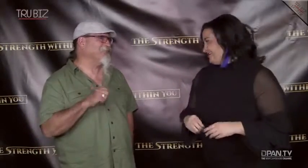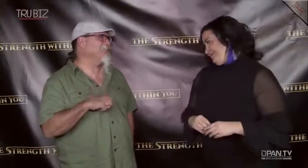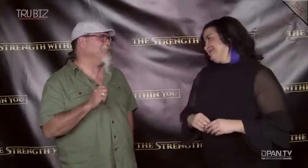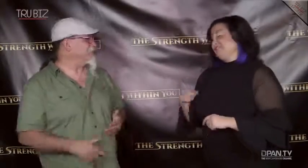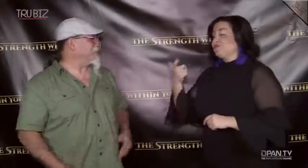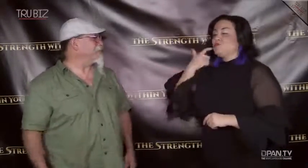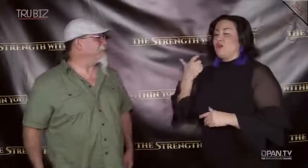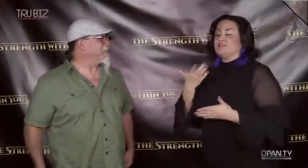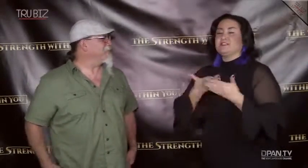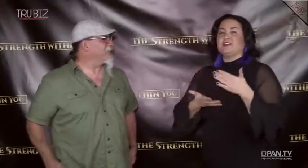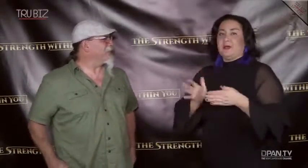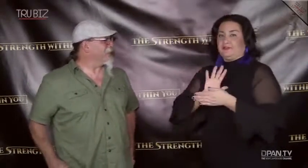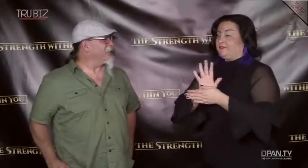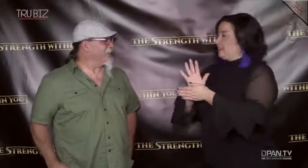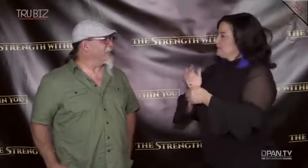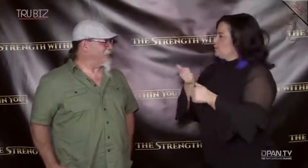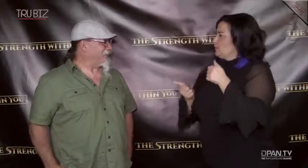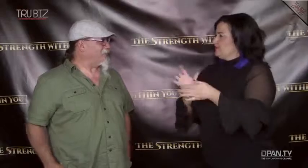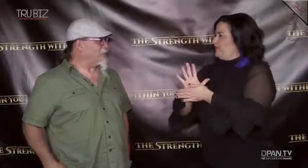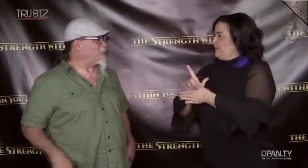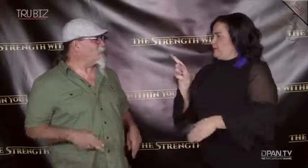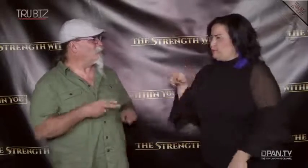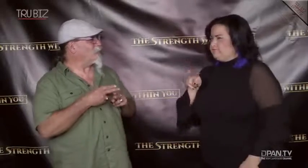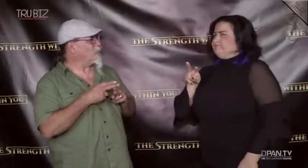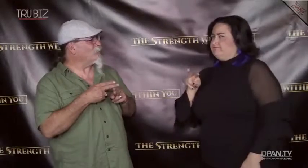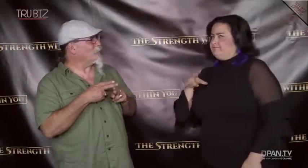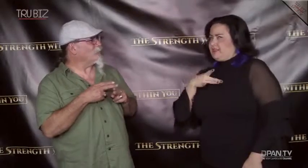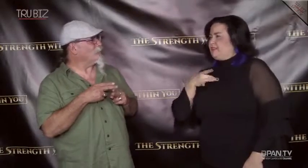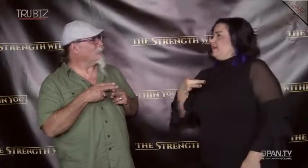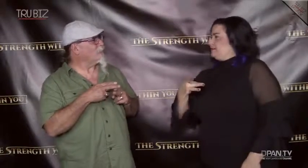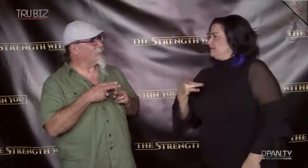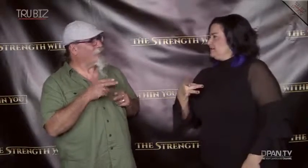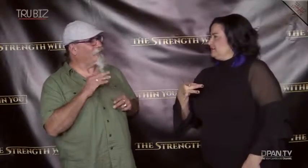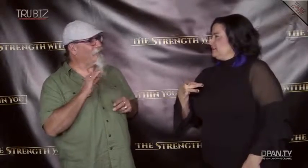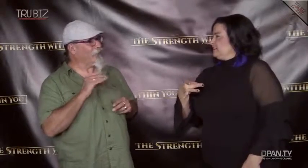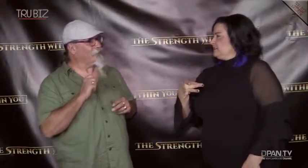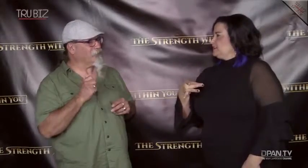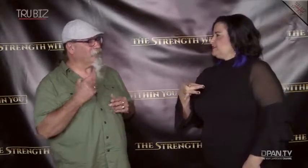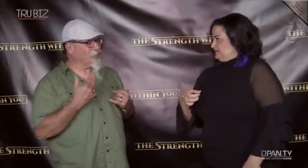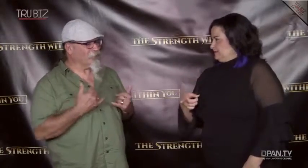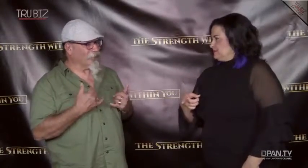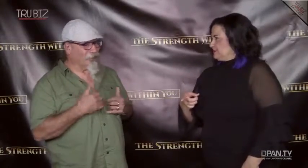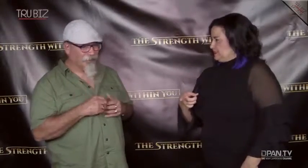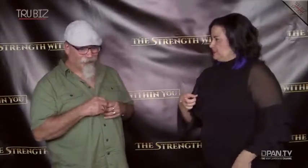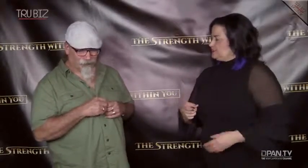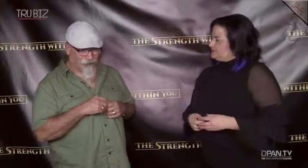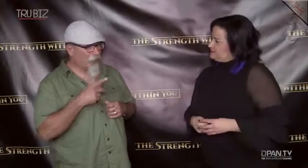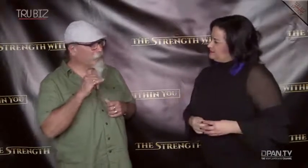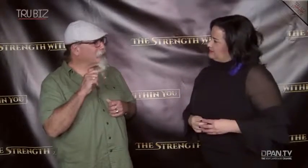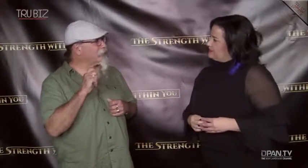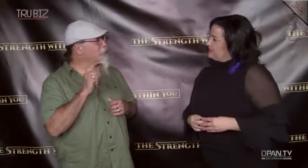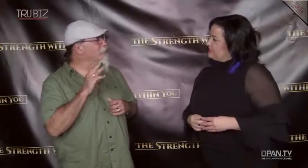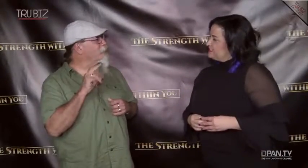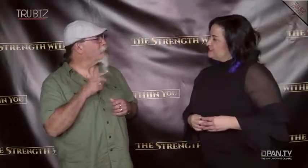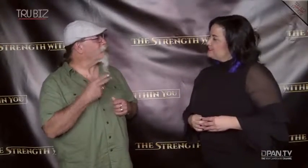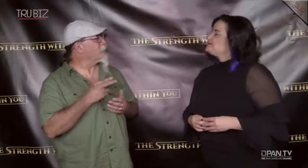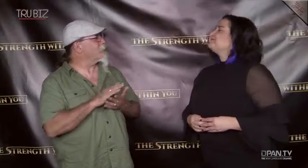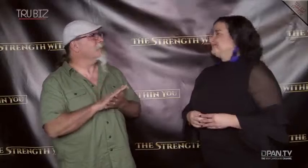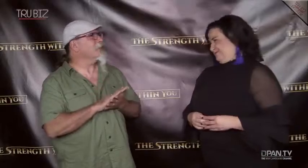Oh, yes. So you've watched some films. Which one stood out the most to you that you liked? It was all short films today. Pittsburgh was nice,